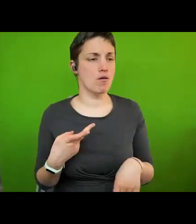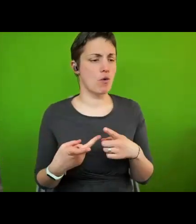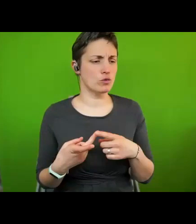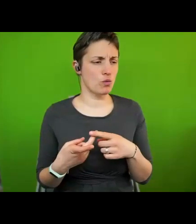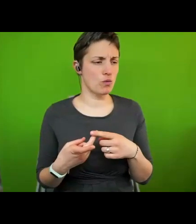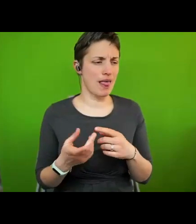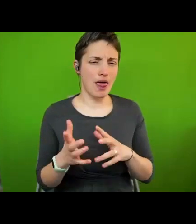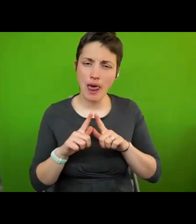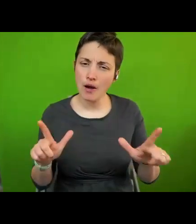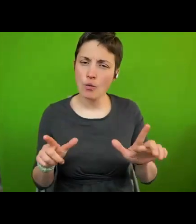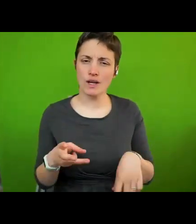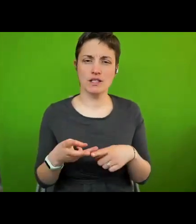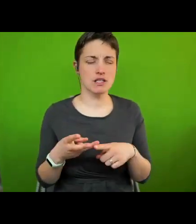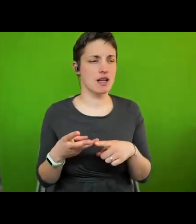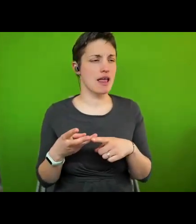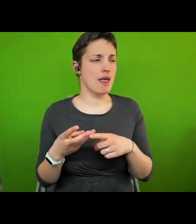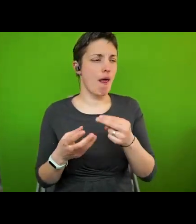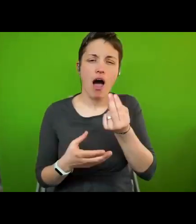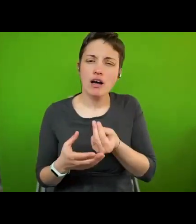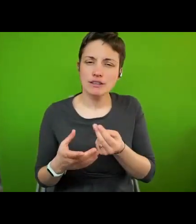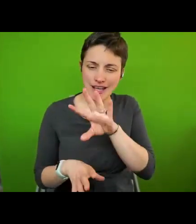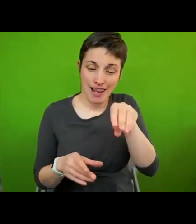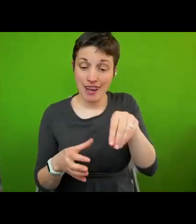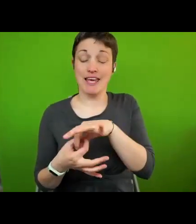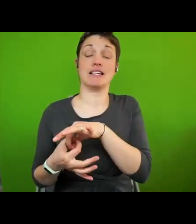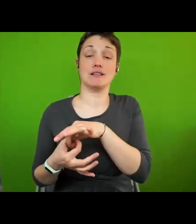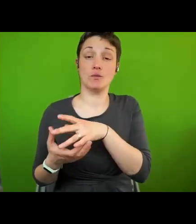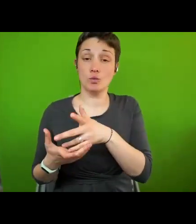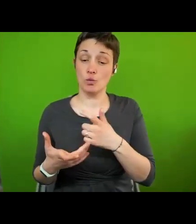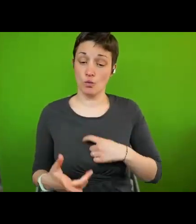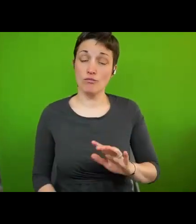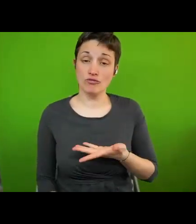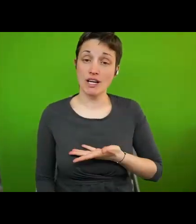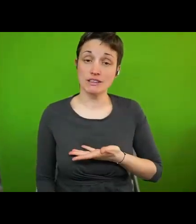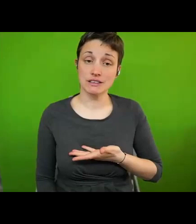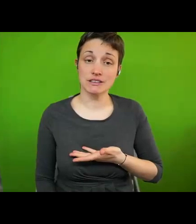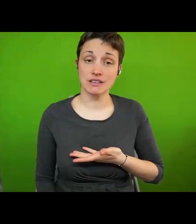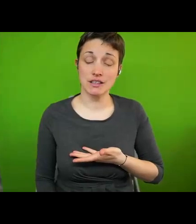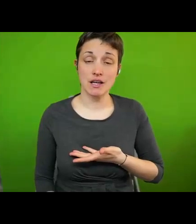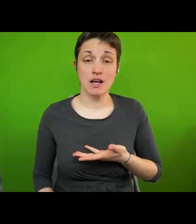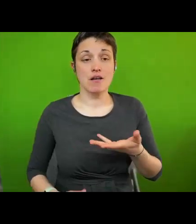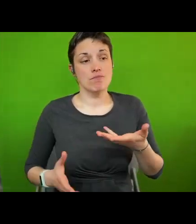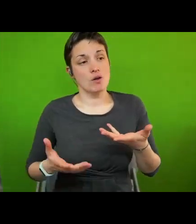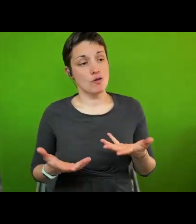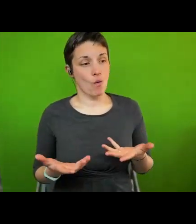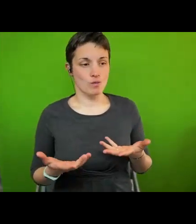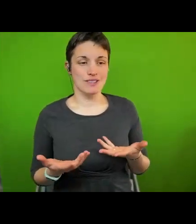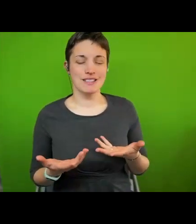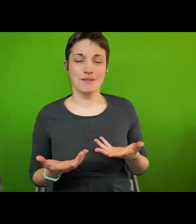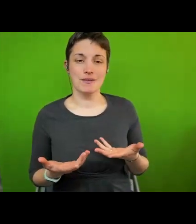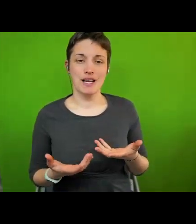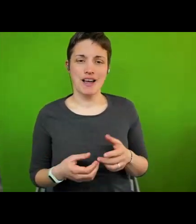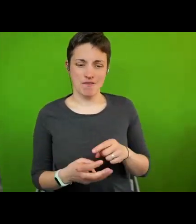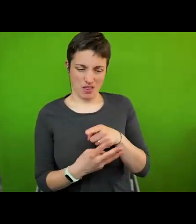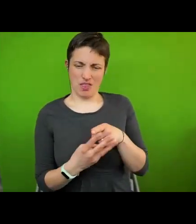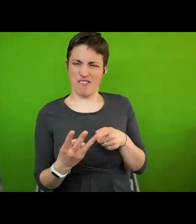rights for local policy making and societal progress as a consequence and this will not surprise you i have no